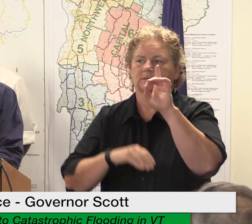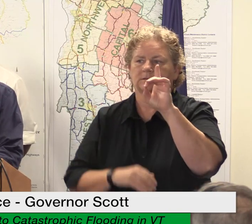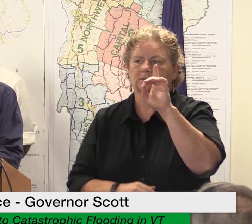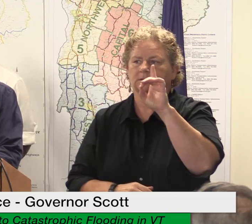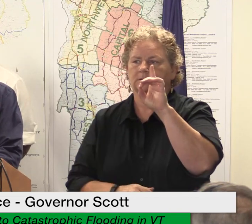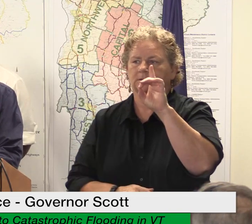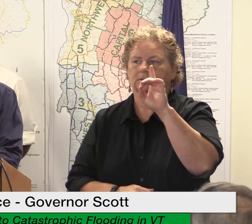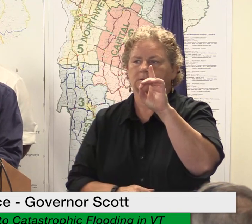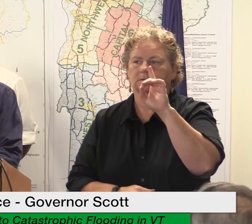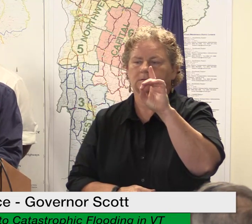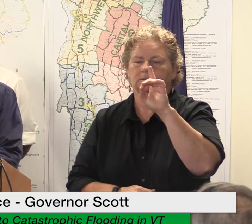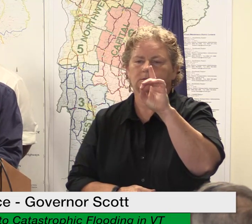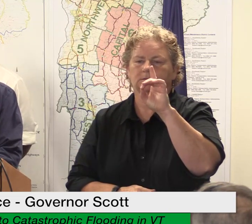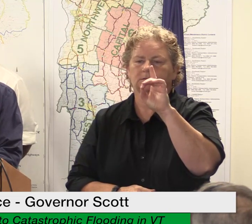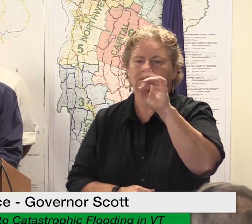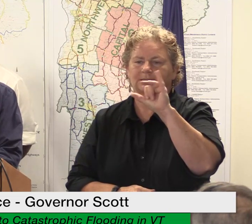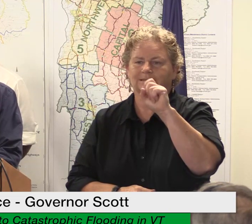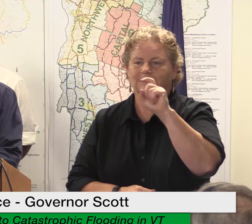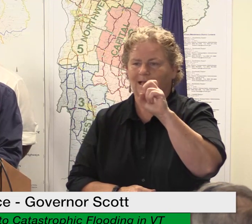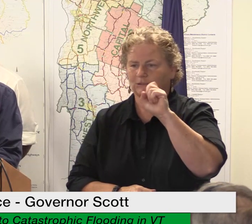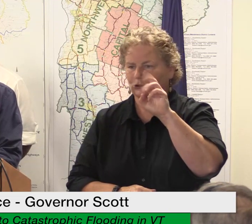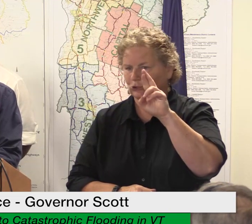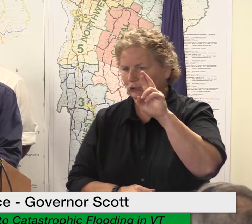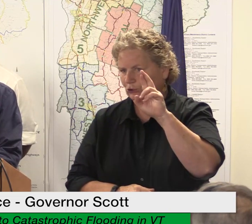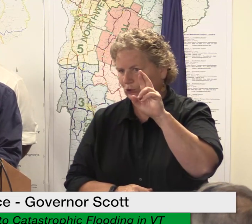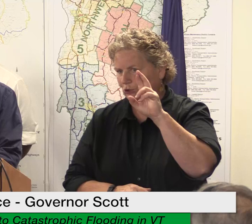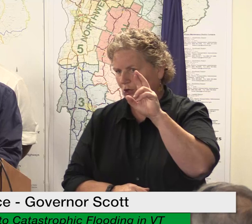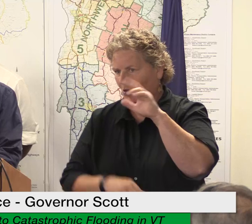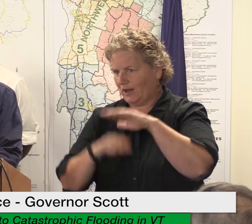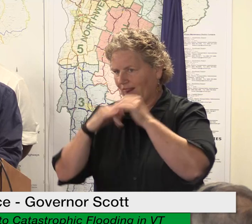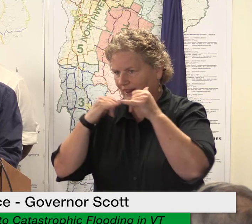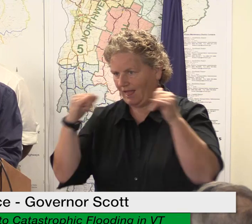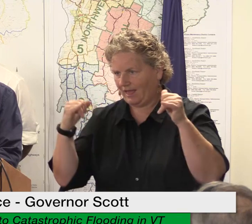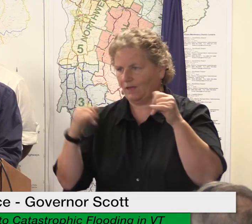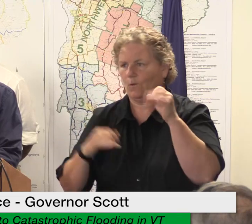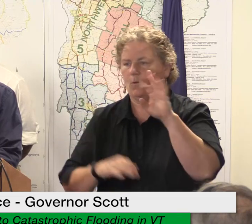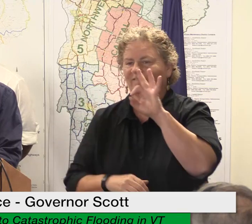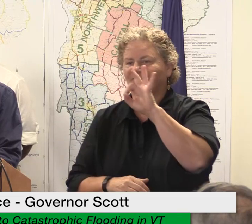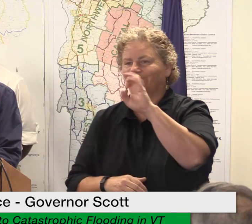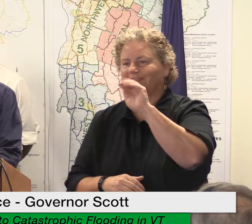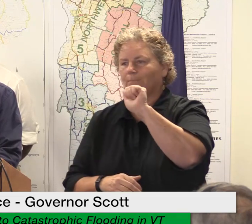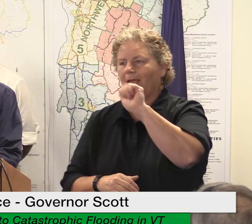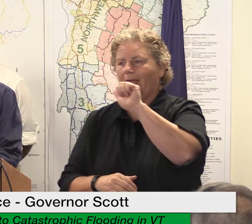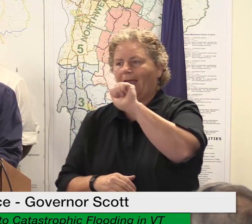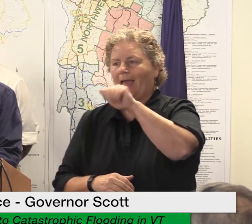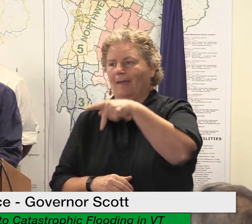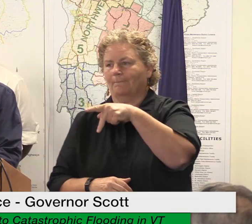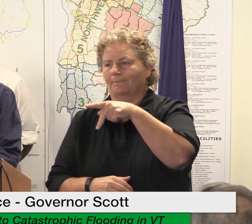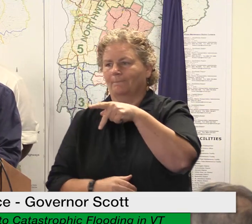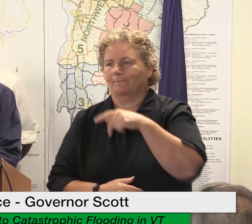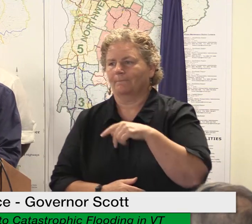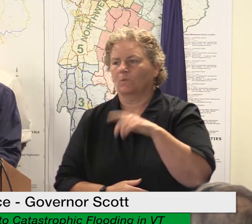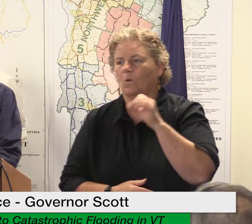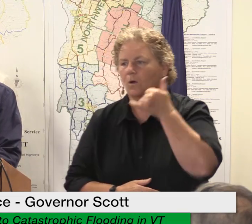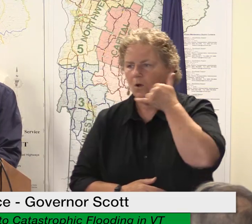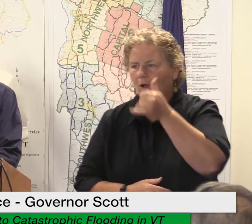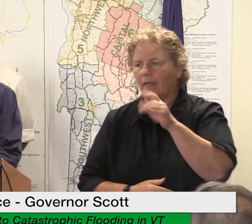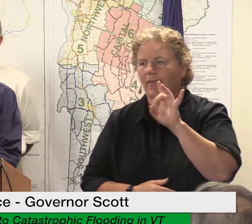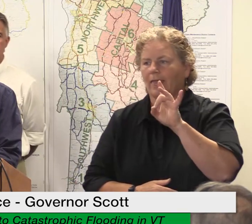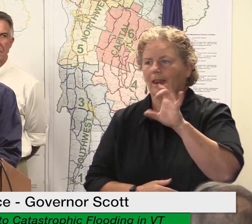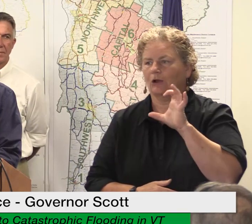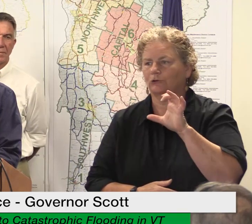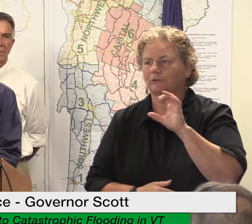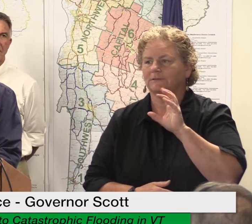or you can call fema's helpline at 1-800-621-fema say again 1-800